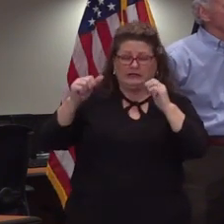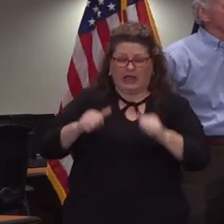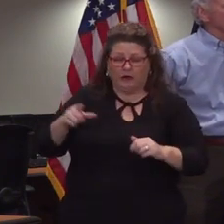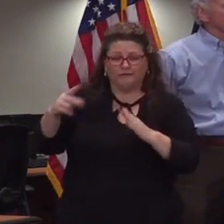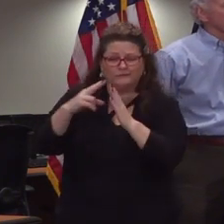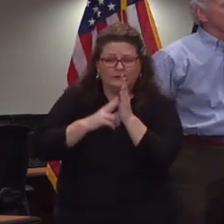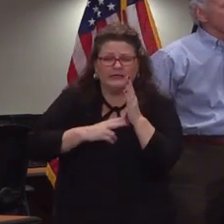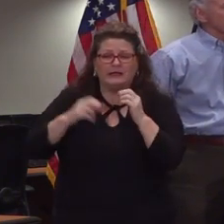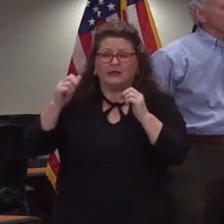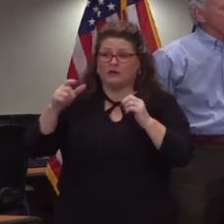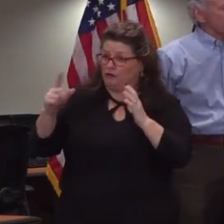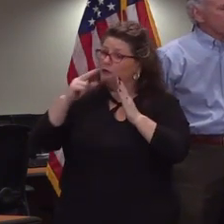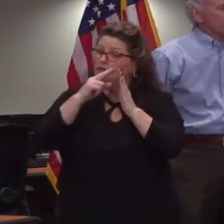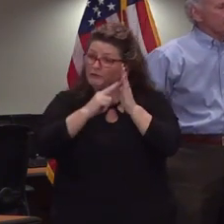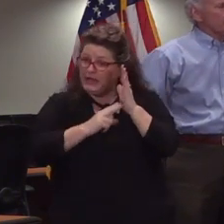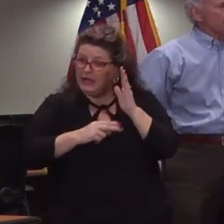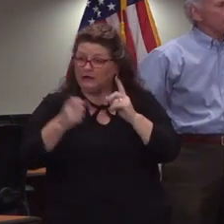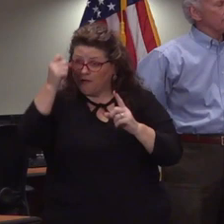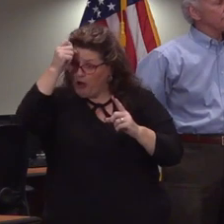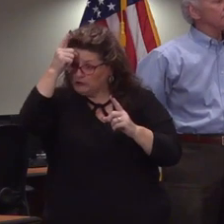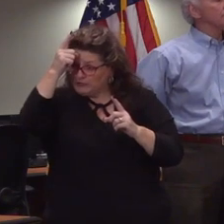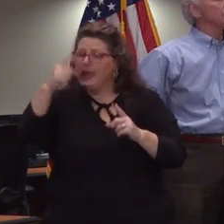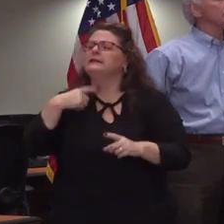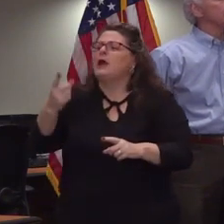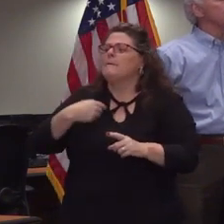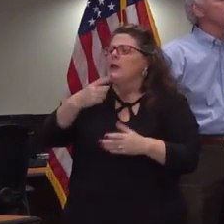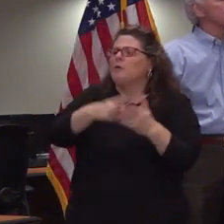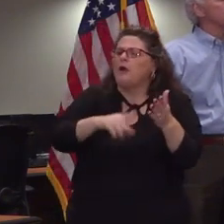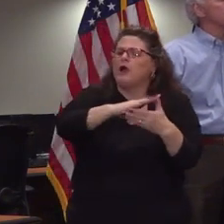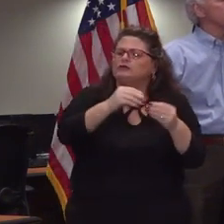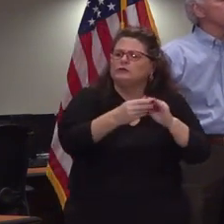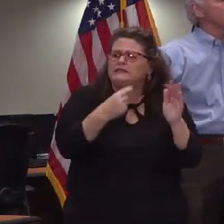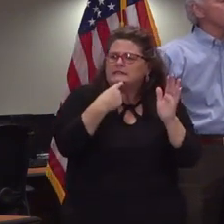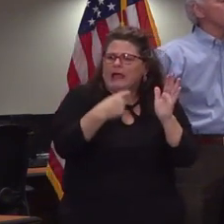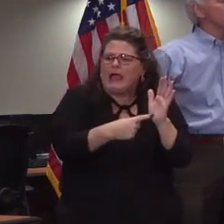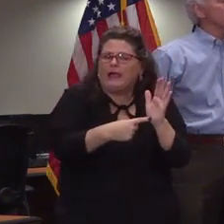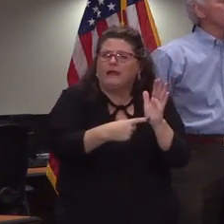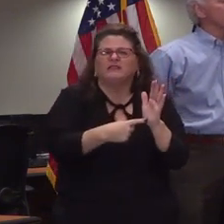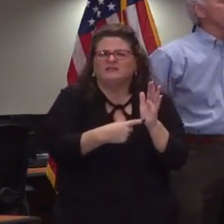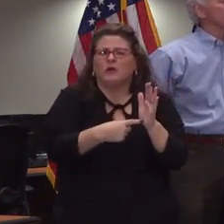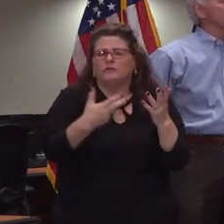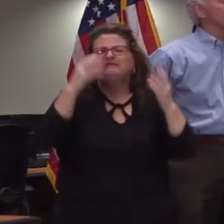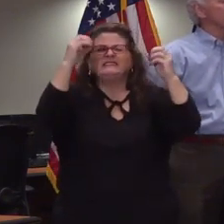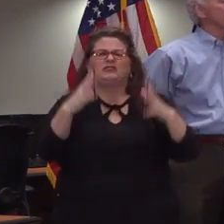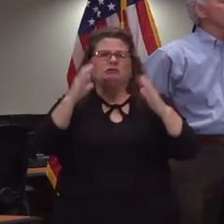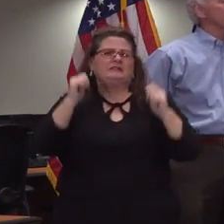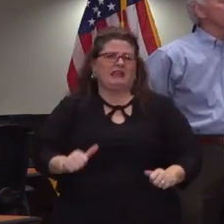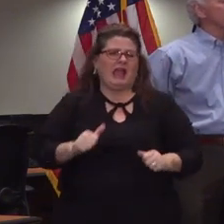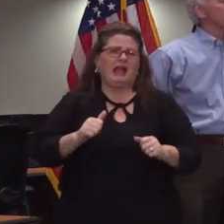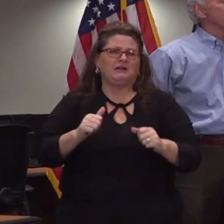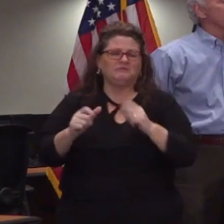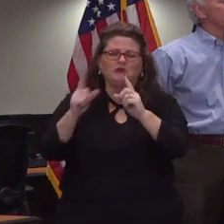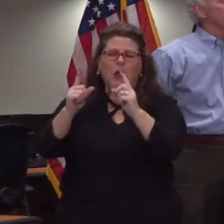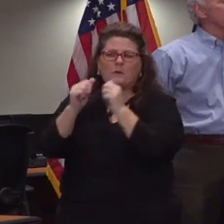and comprehend and tell you back the story there are lots of ways to do it and i think the feedback teachers are able to communicate with